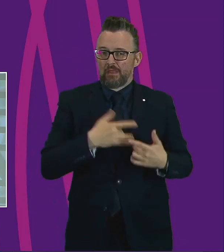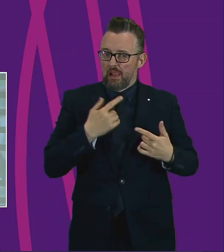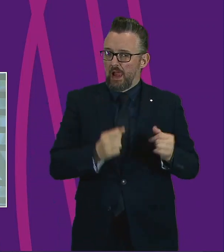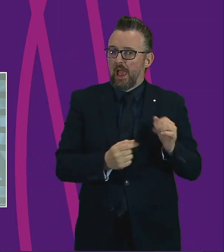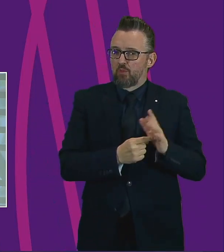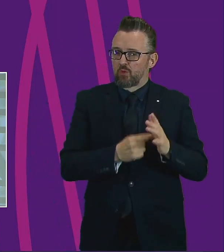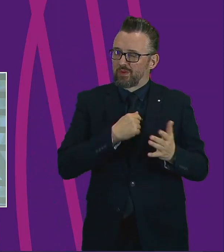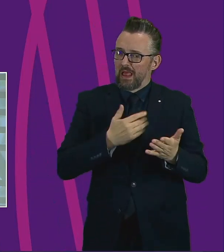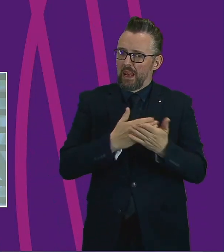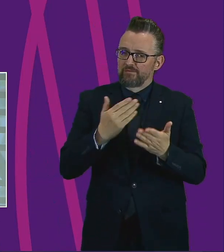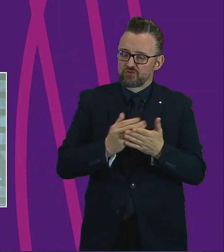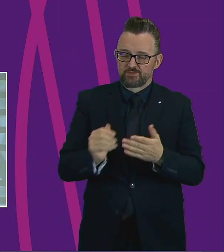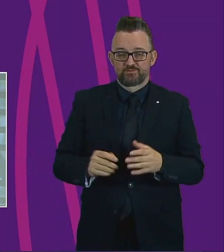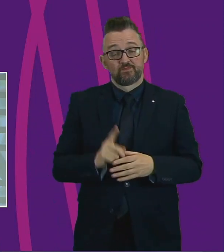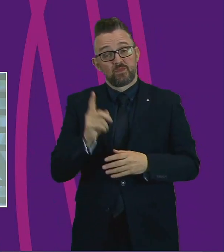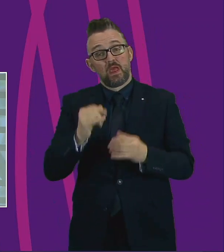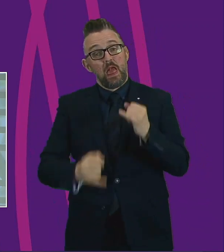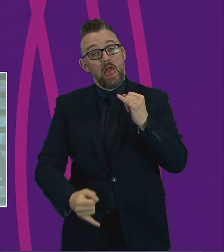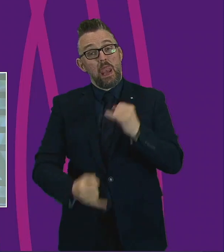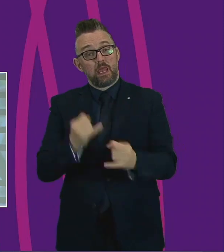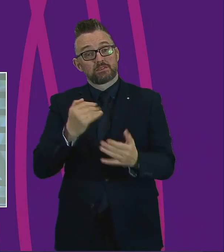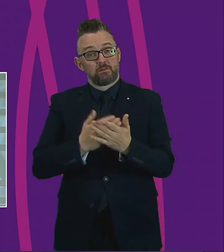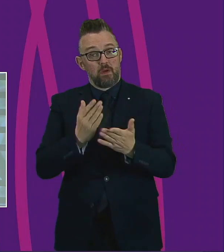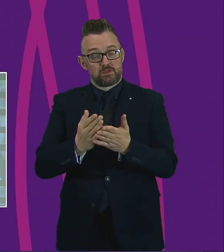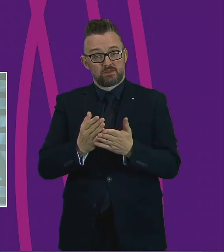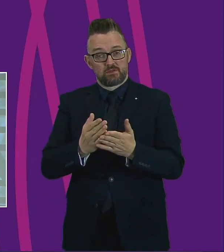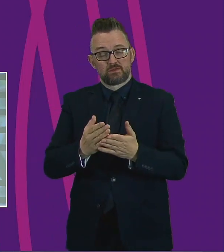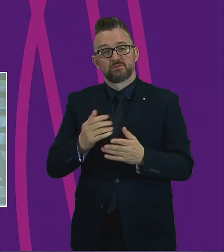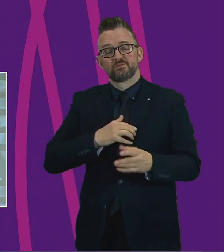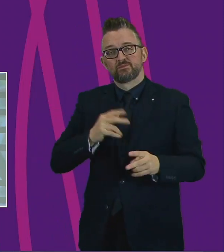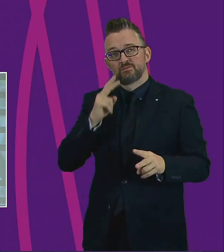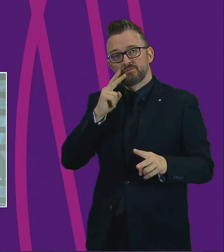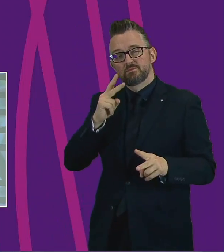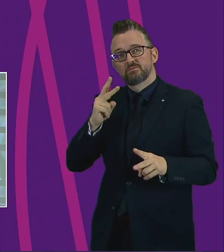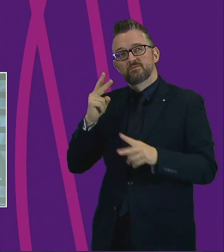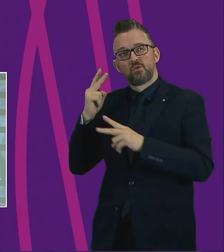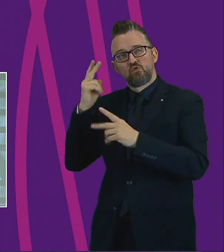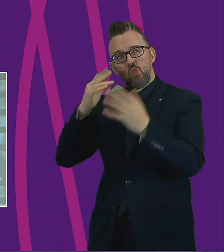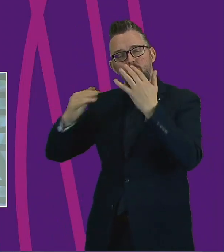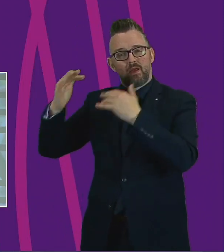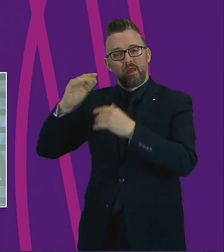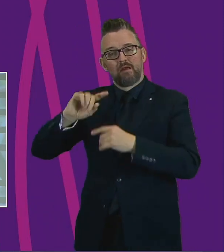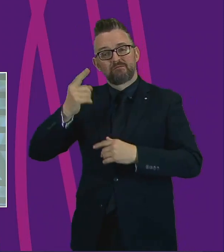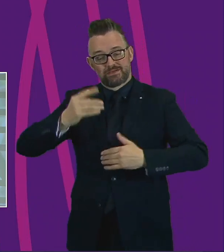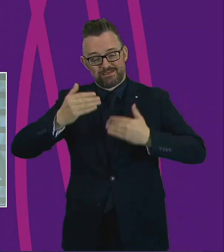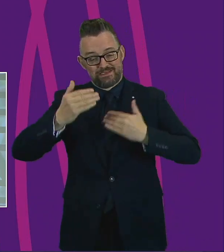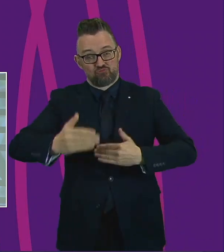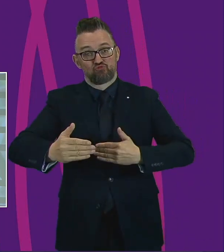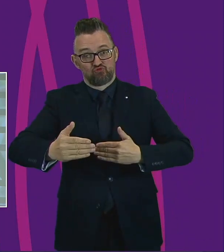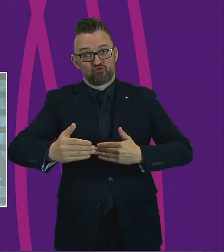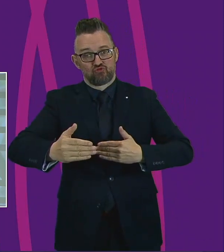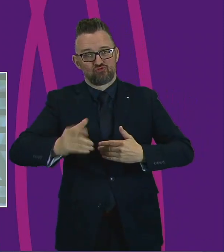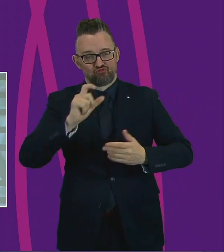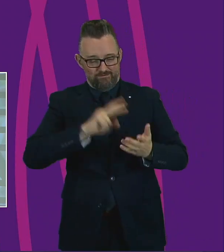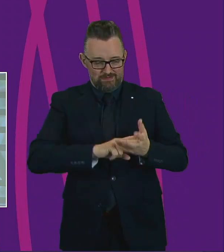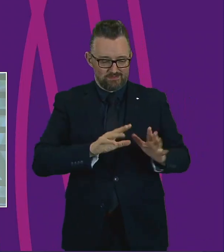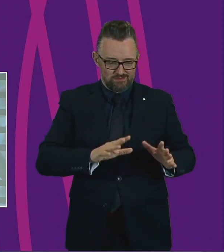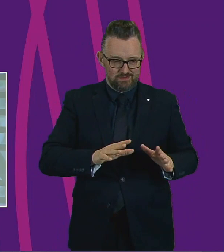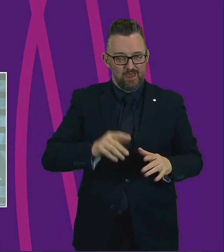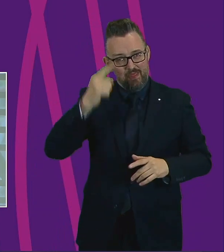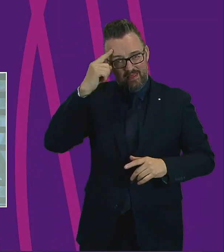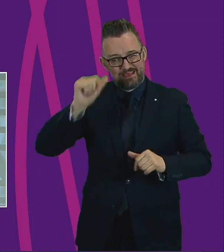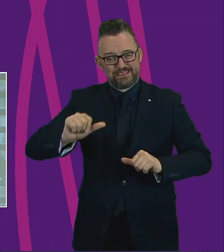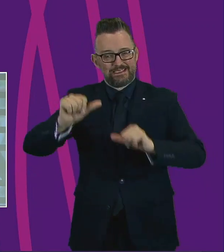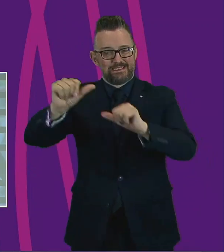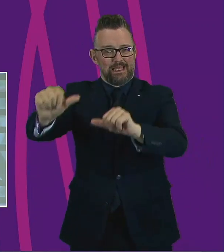to clarify. Finally, Presiding Officer, as we reflect on the first stage of the coronavirus pandemic and consider indeed the next